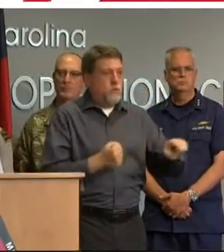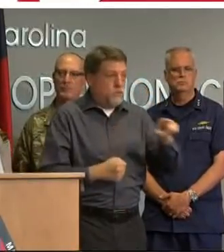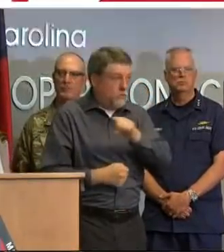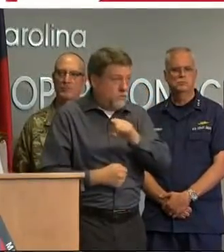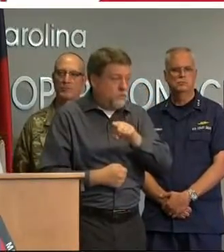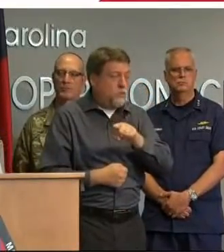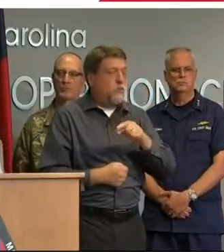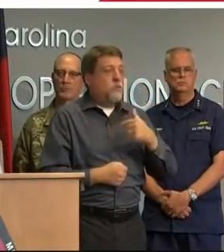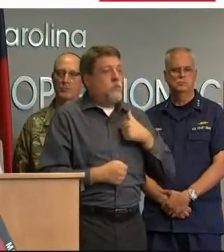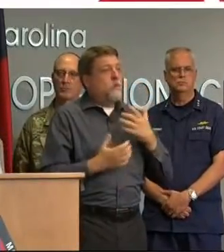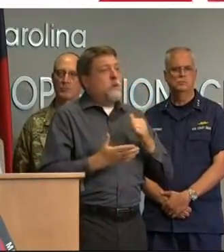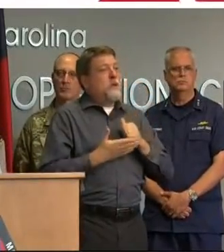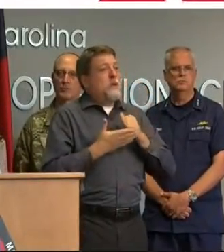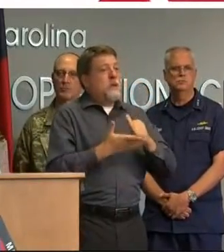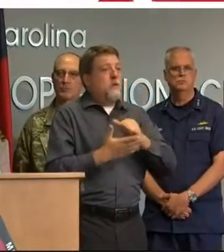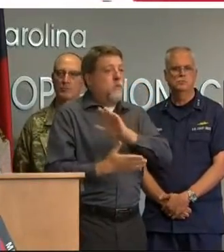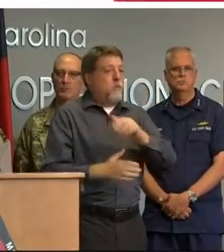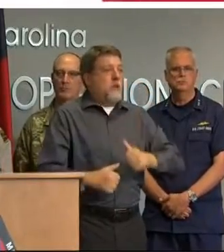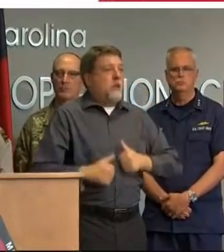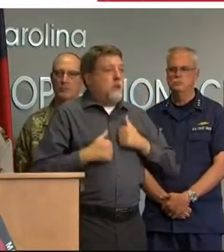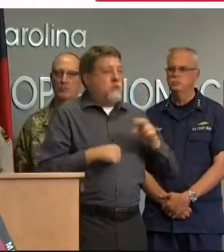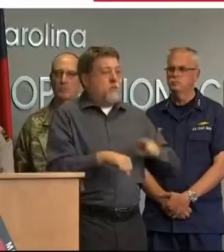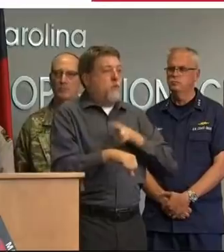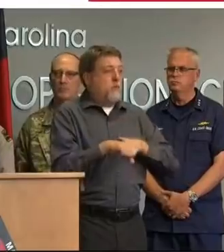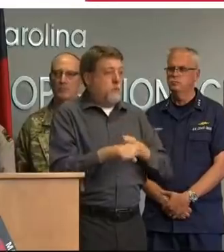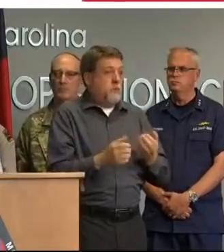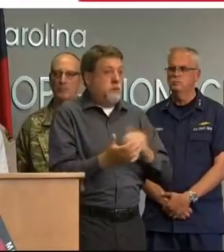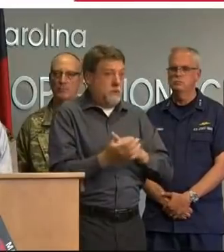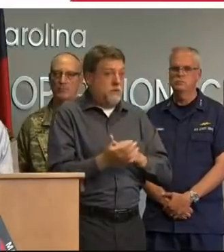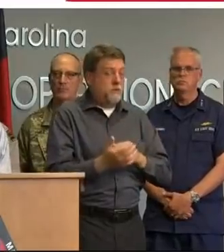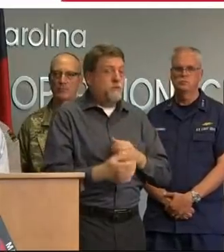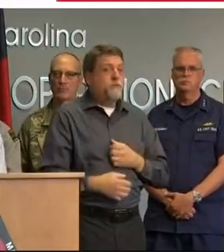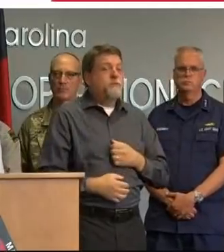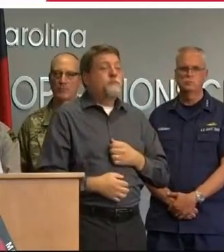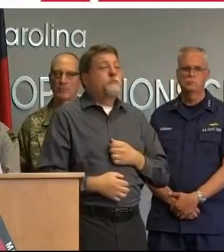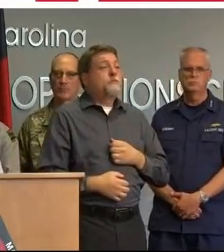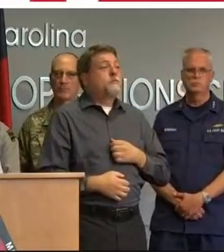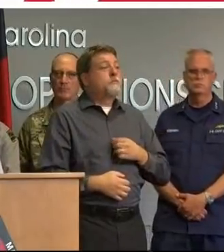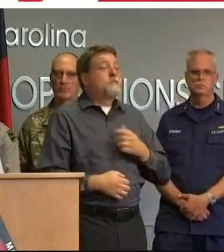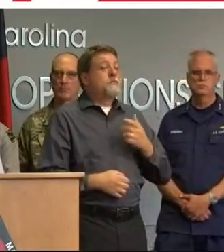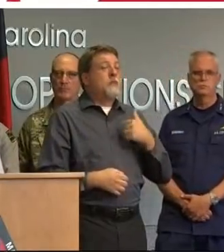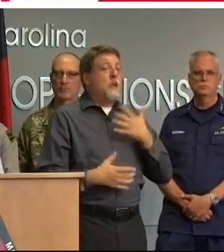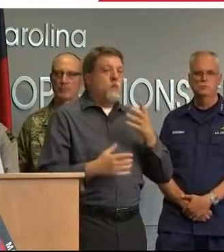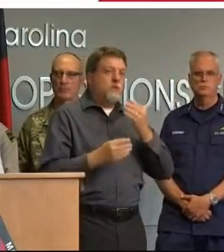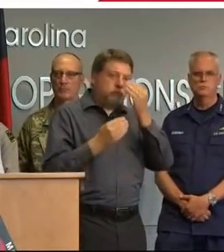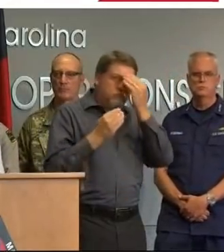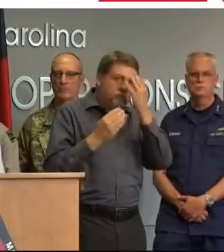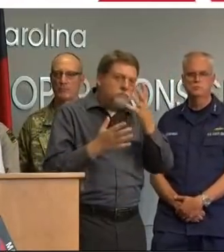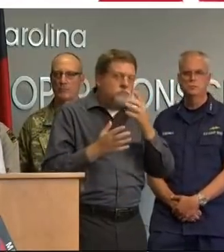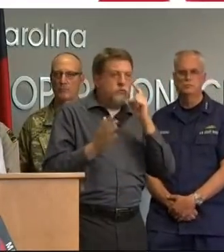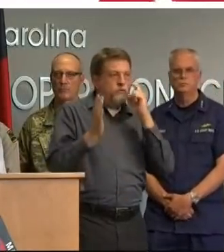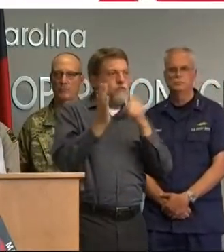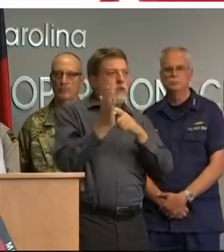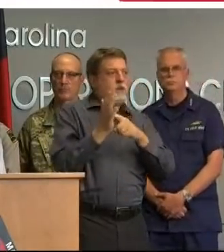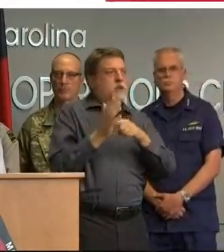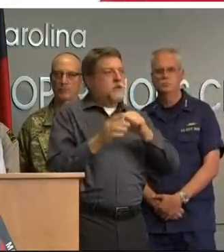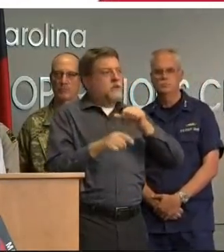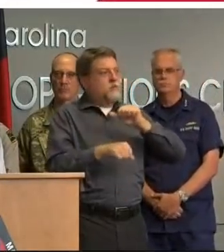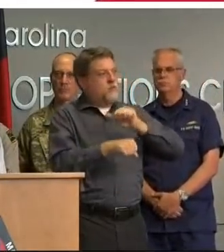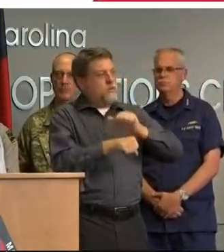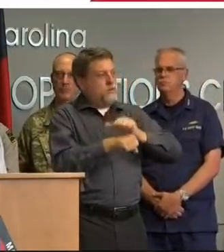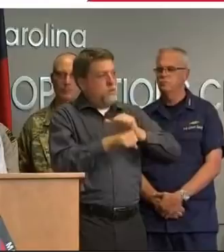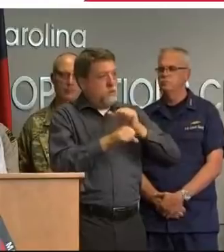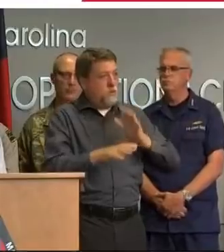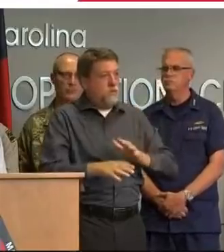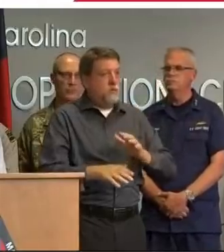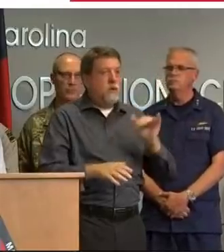help you get your lives back on track to the first responders the utility workers the volunteers who are working in eastern north carolina